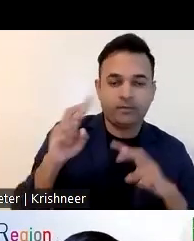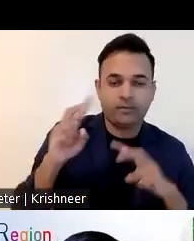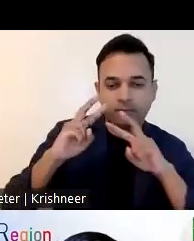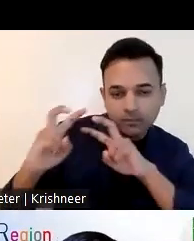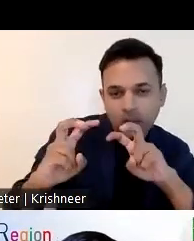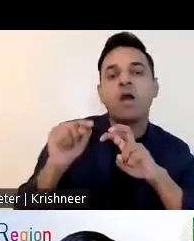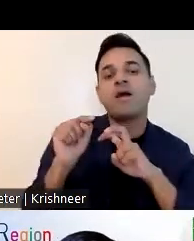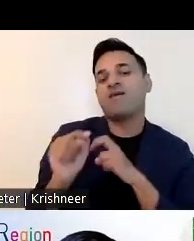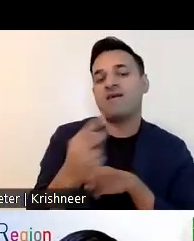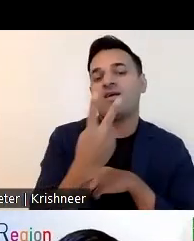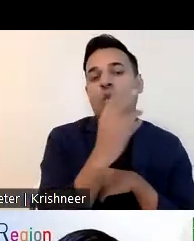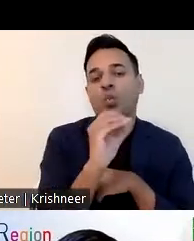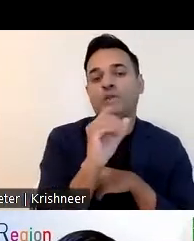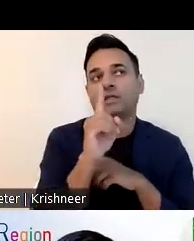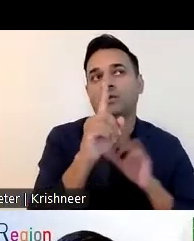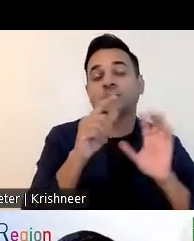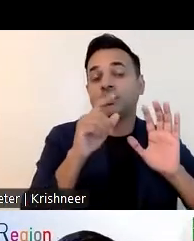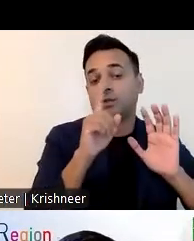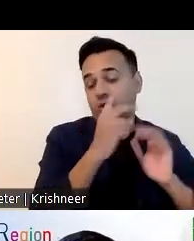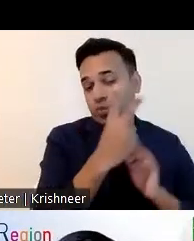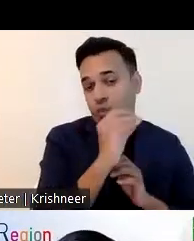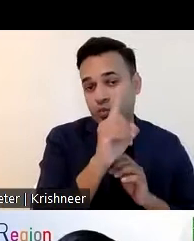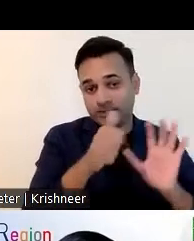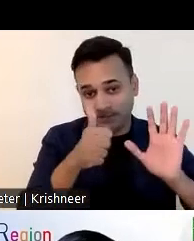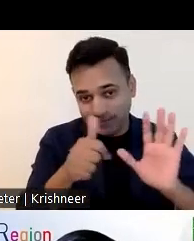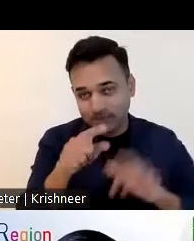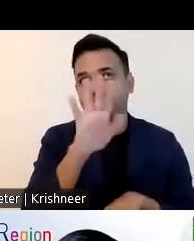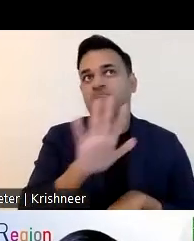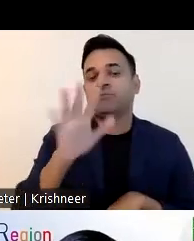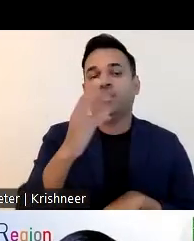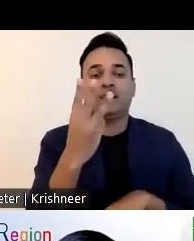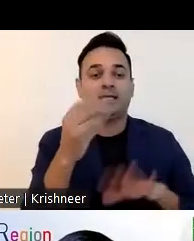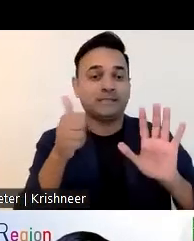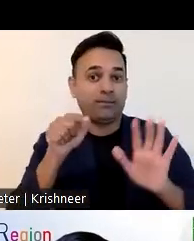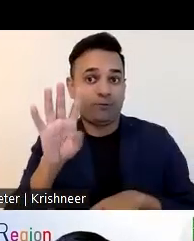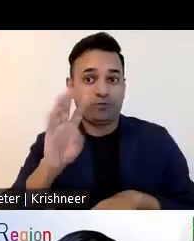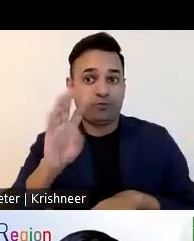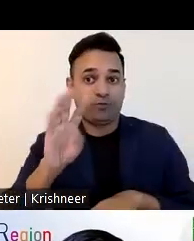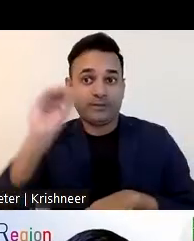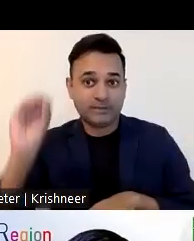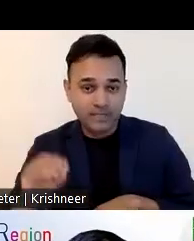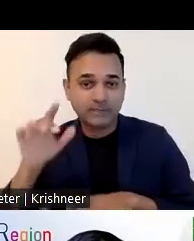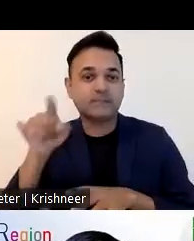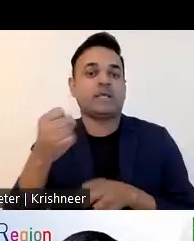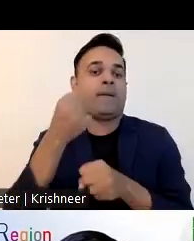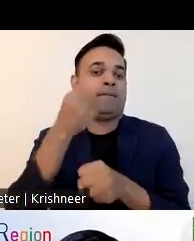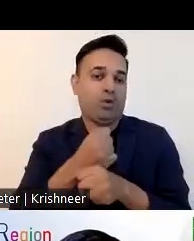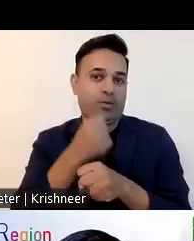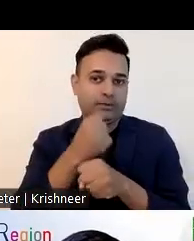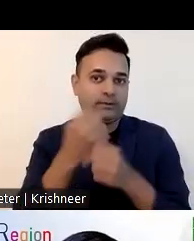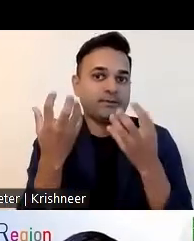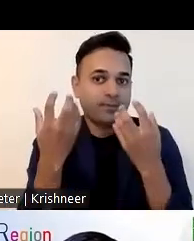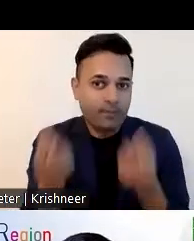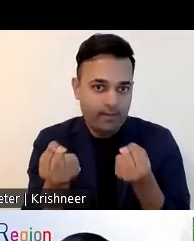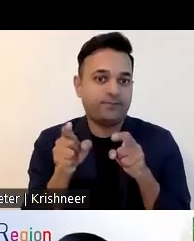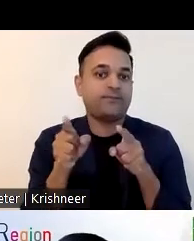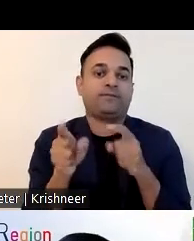another research showed that only 16 uh was uh only 16 percent uh persons with disabilities had